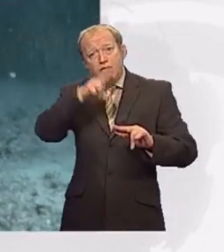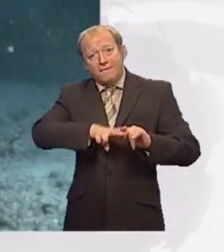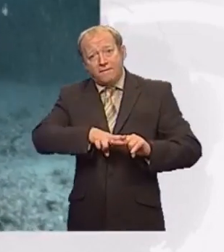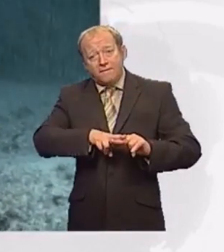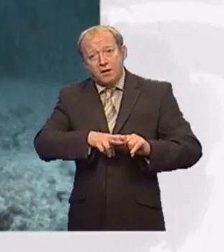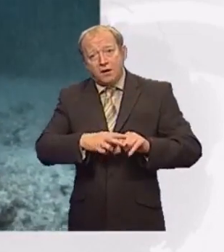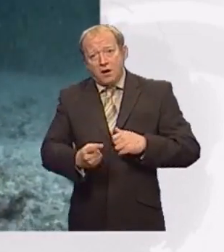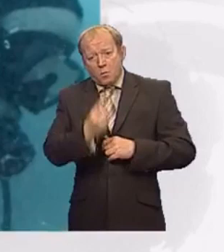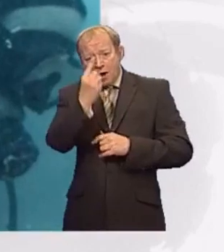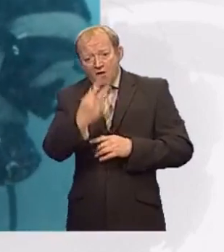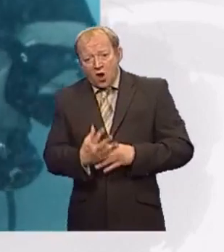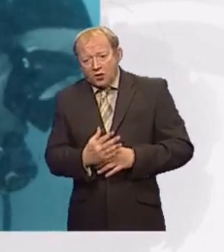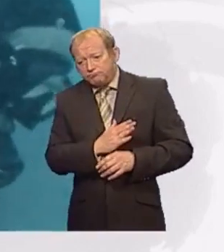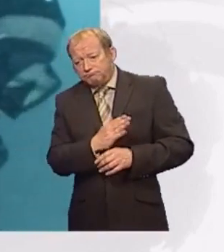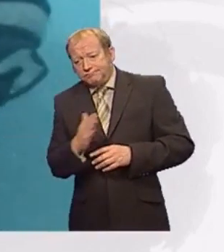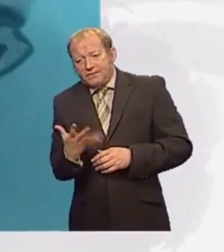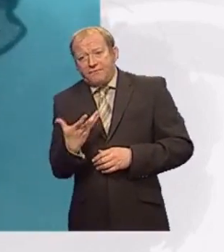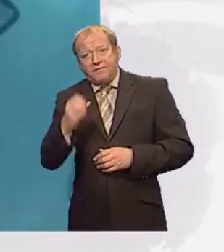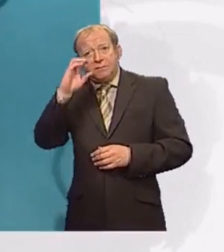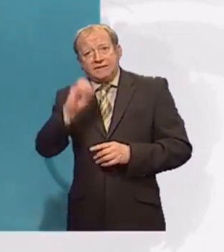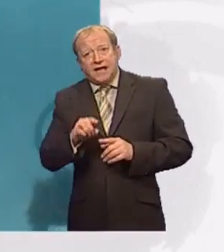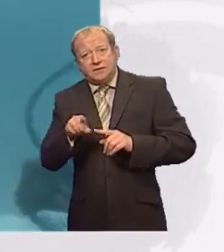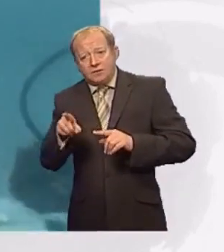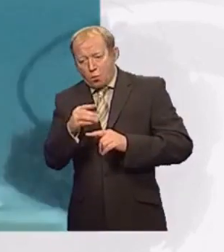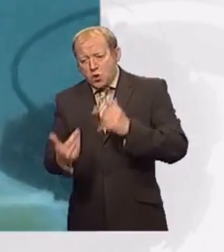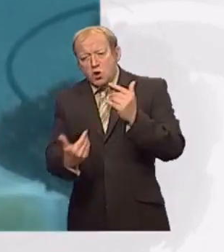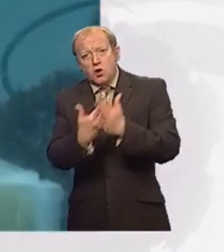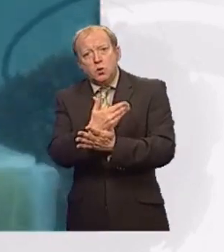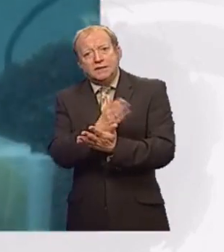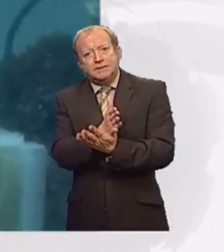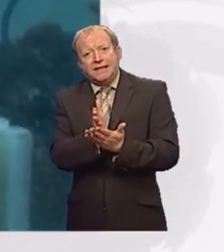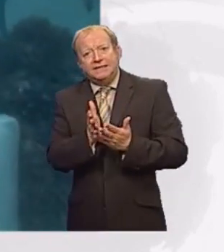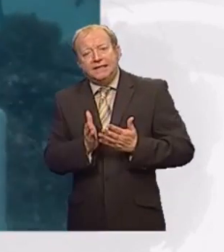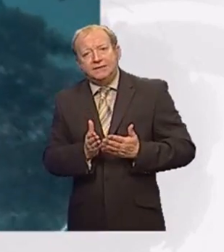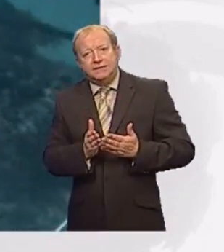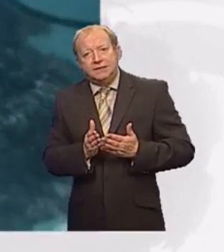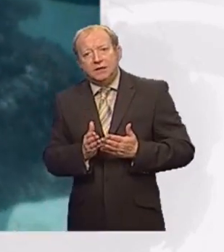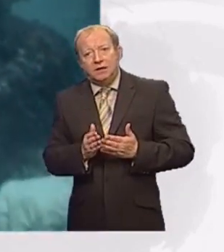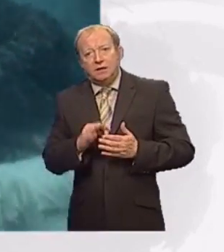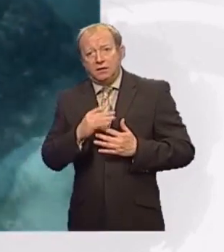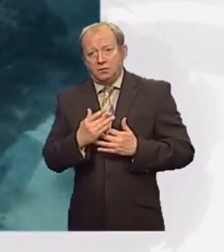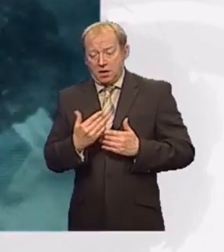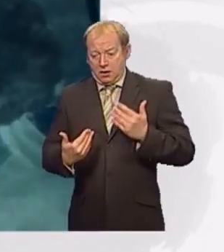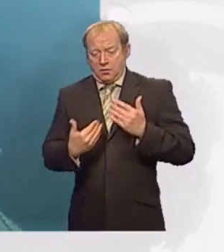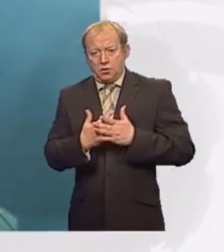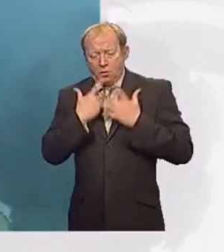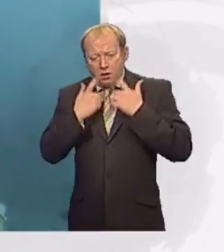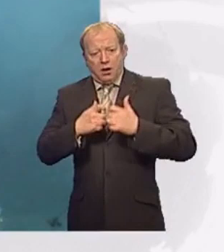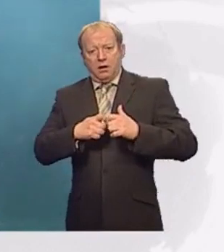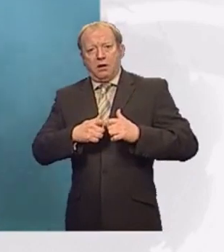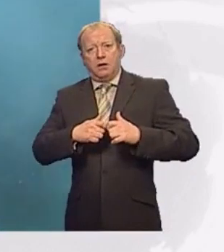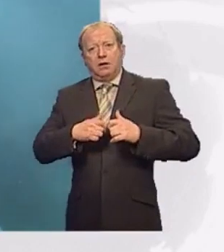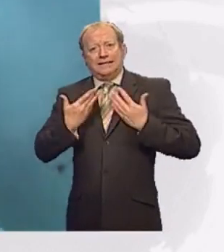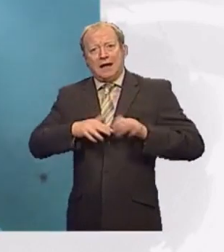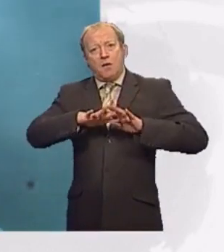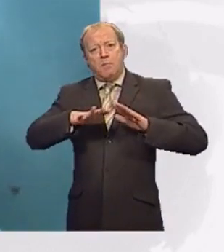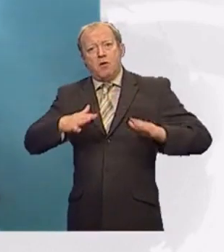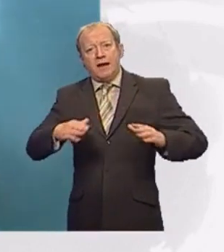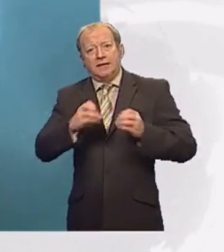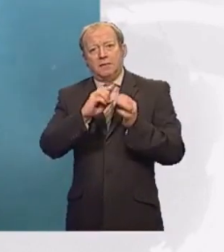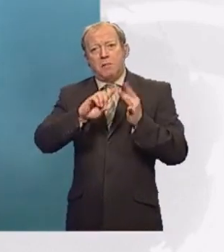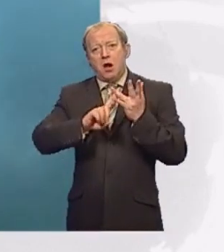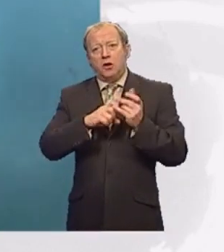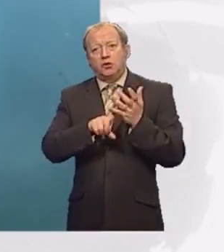a third and a half of soft corals in the area were new species, just one of the fresh discoveries that's given marine biologists a new